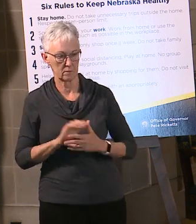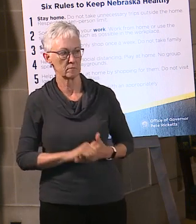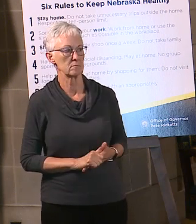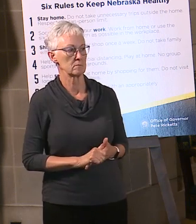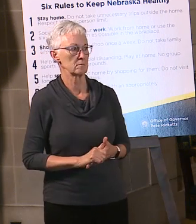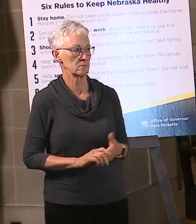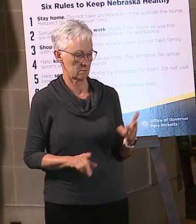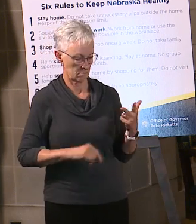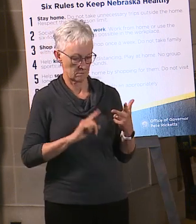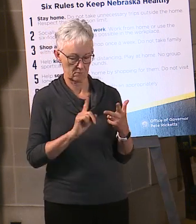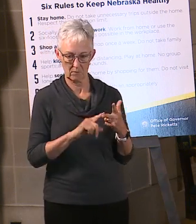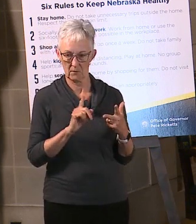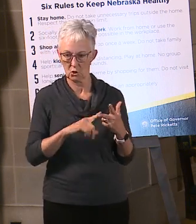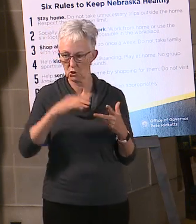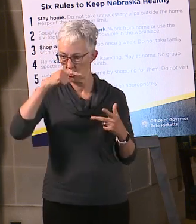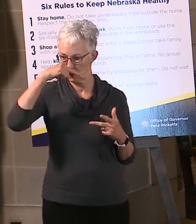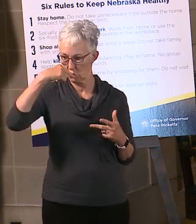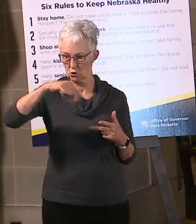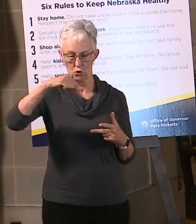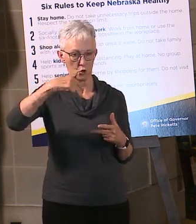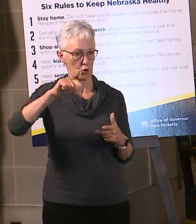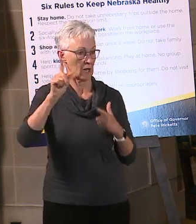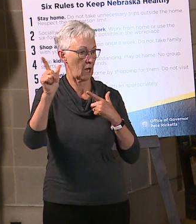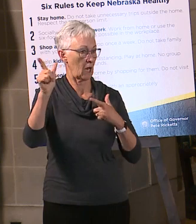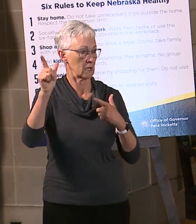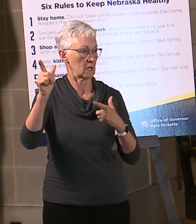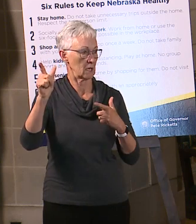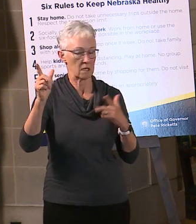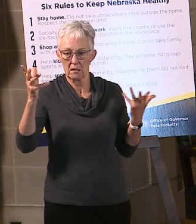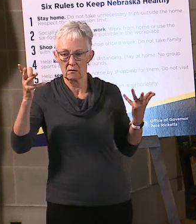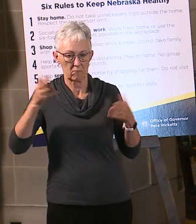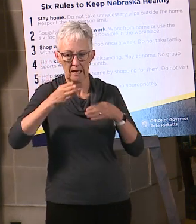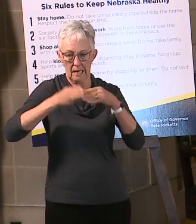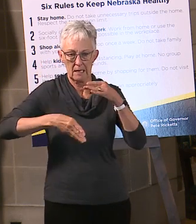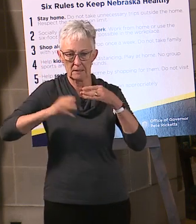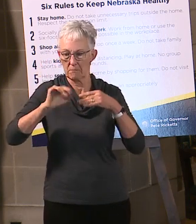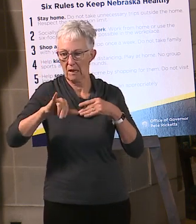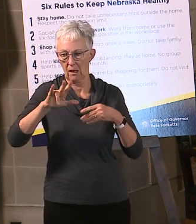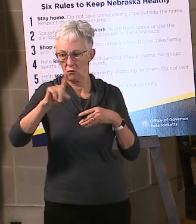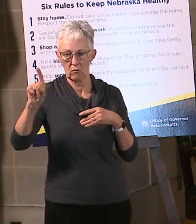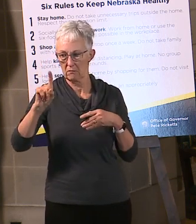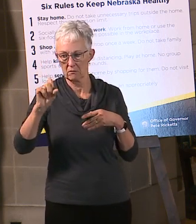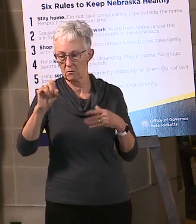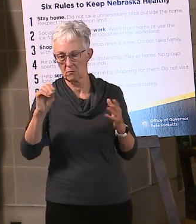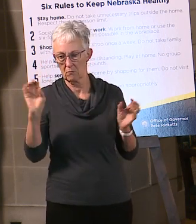hunting season. That one actually, turkey hunting season ends May 31st anyway, so there's no need to extend that one.